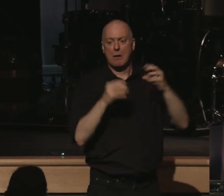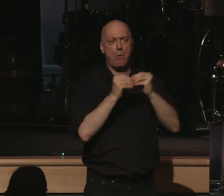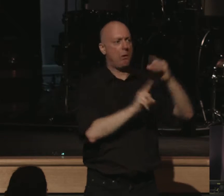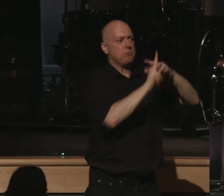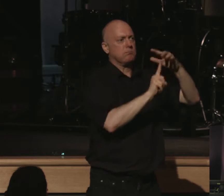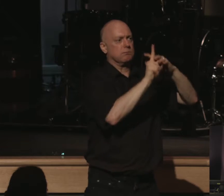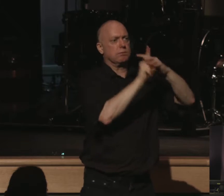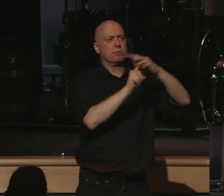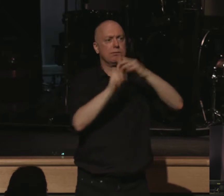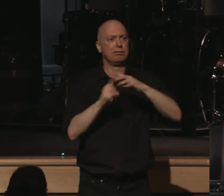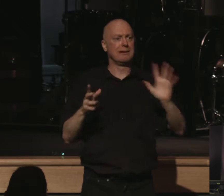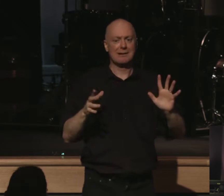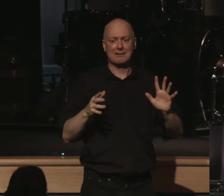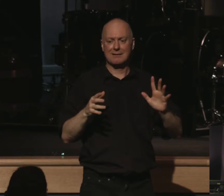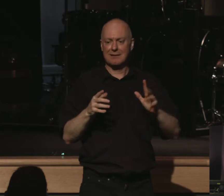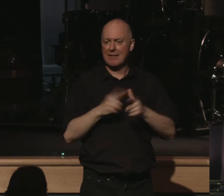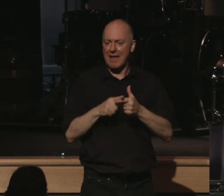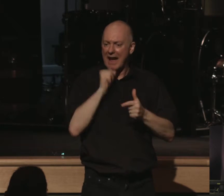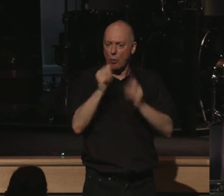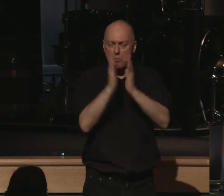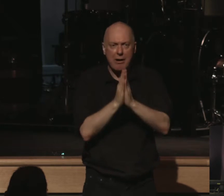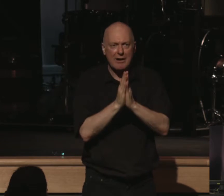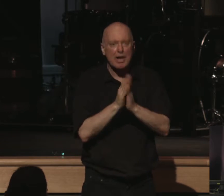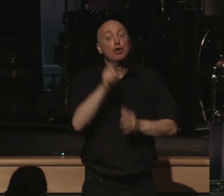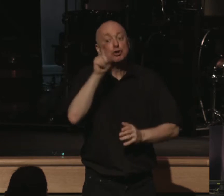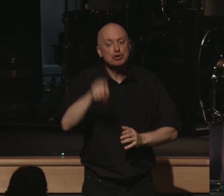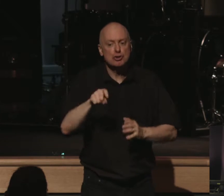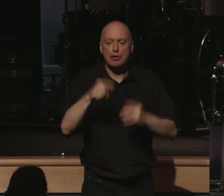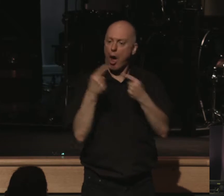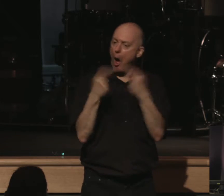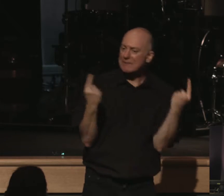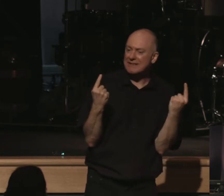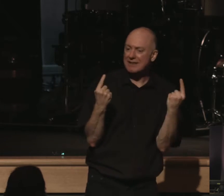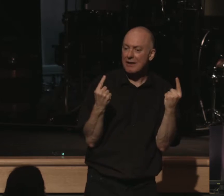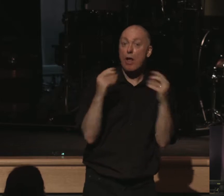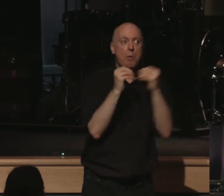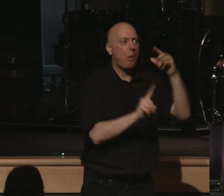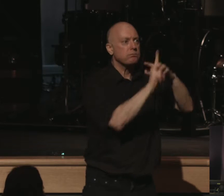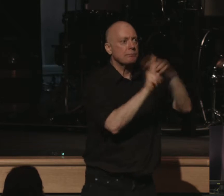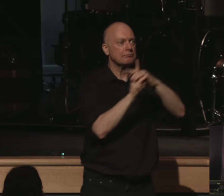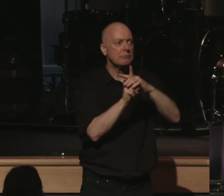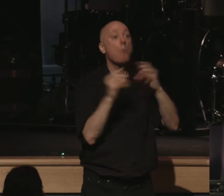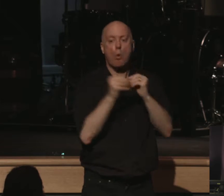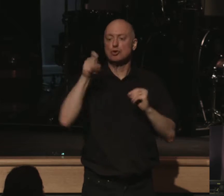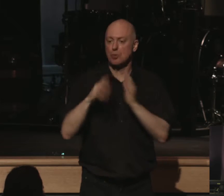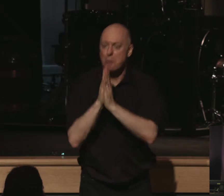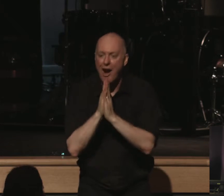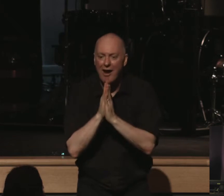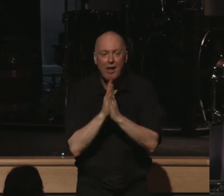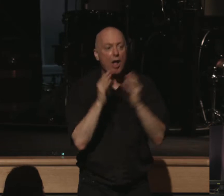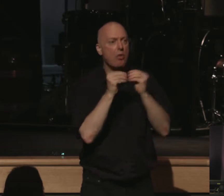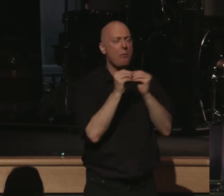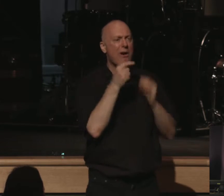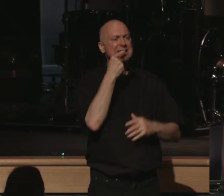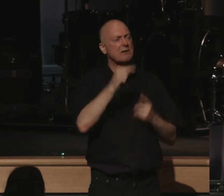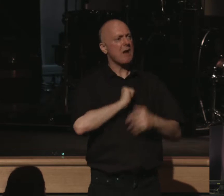come in my life, the more I don't pray. When in fact the reverse should be true, the more that comes, the more I should pray. The more I'm saying to myself,